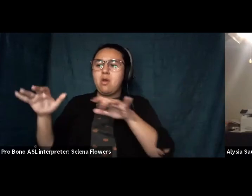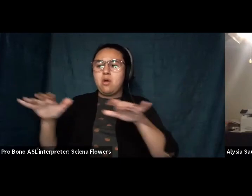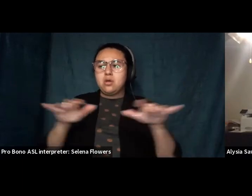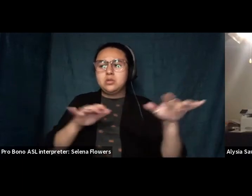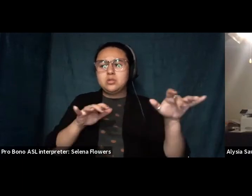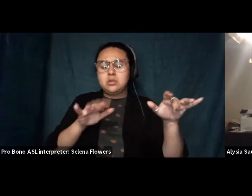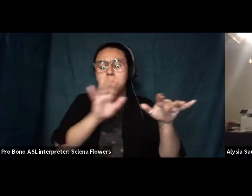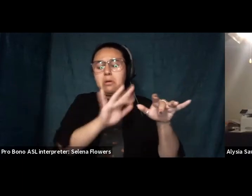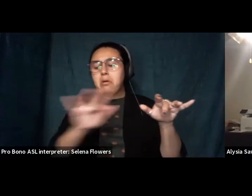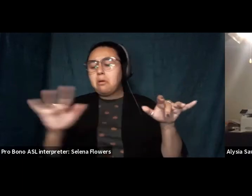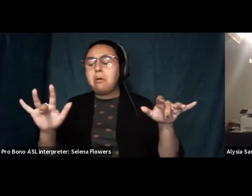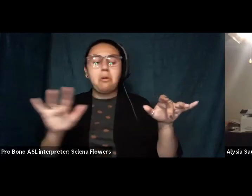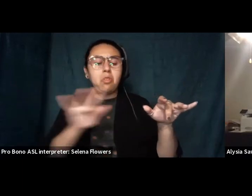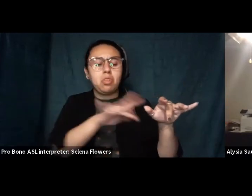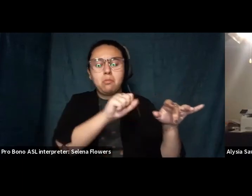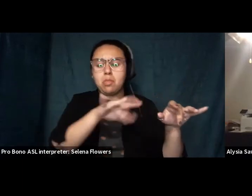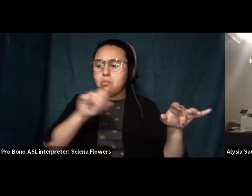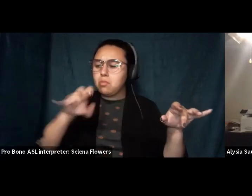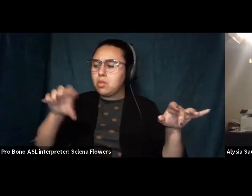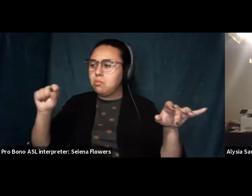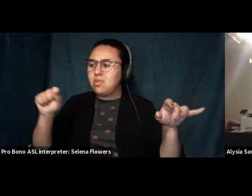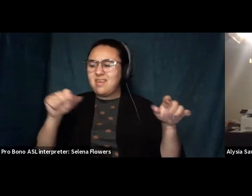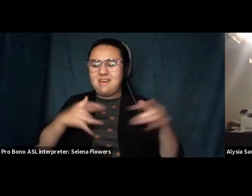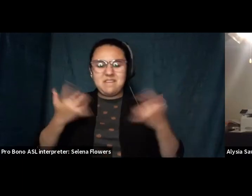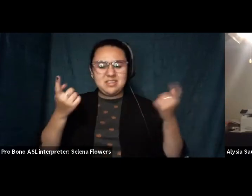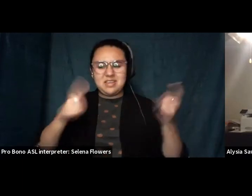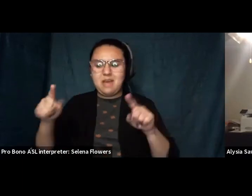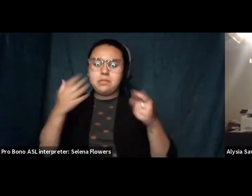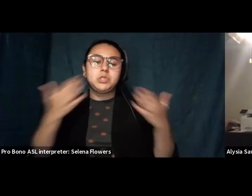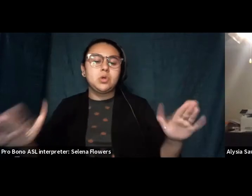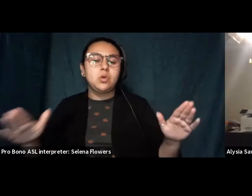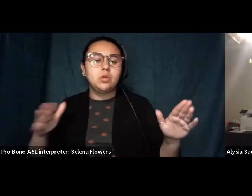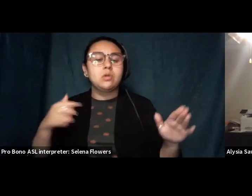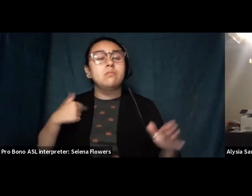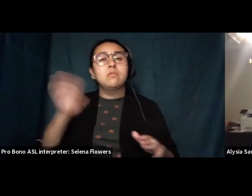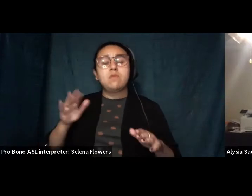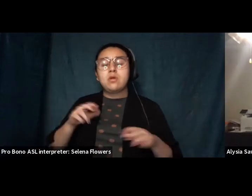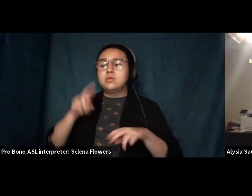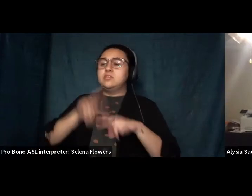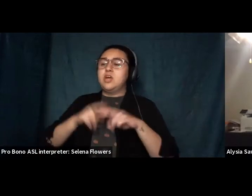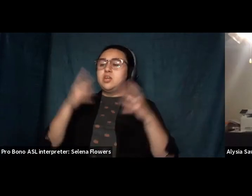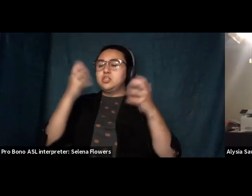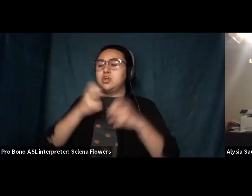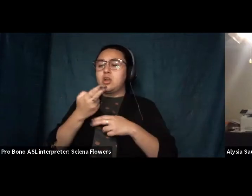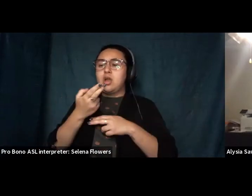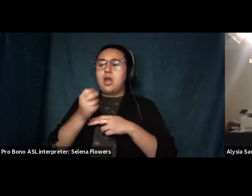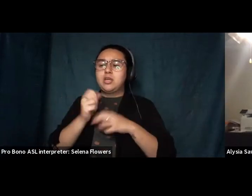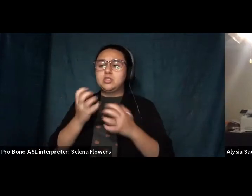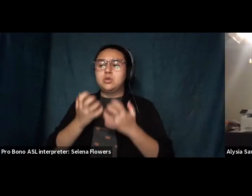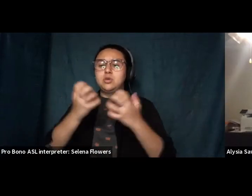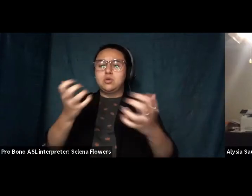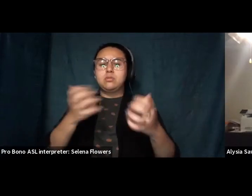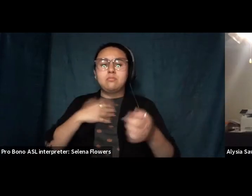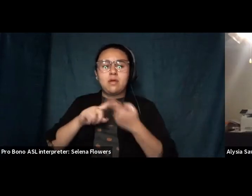ready the first time i heard the band nirvana i sat in a dark high school auditorium with my friend our knees